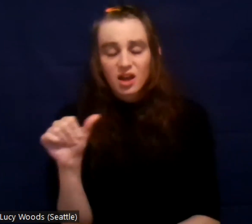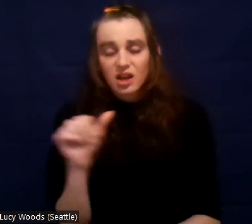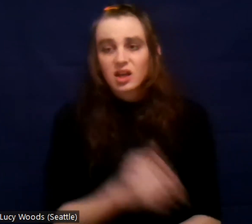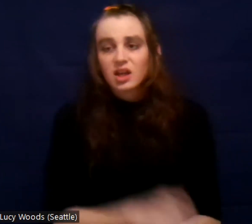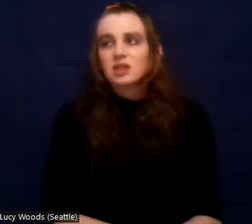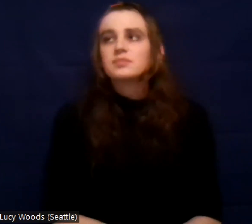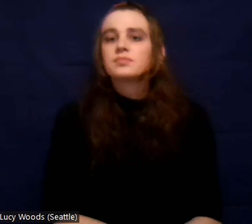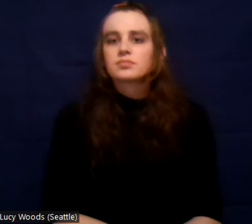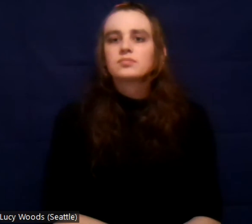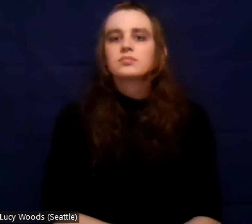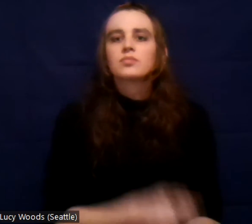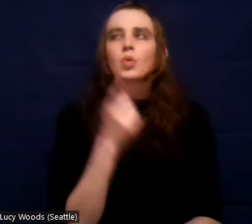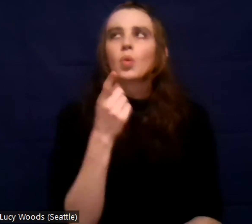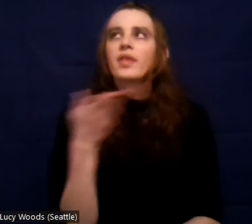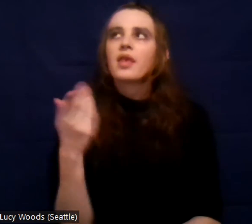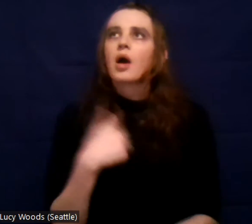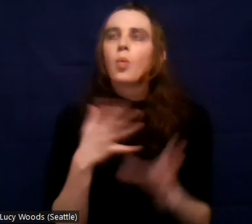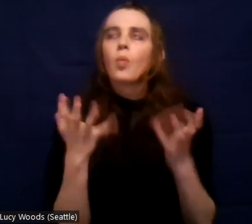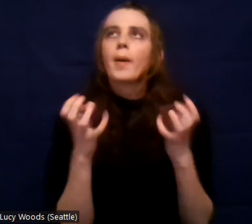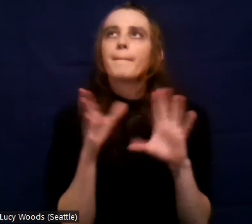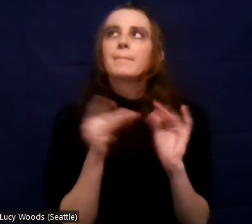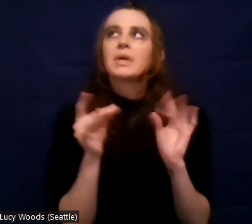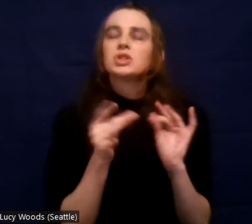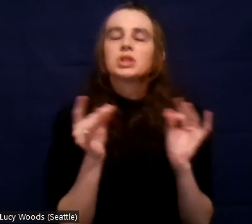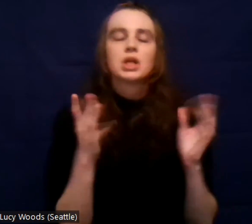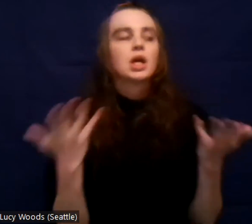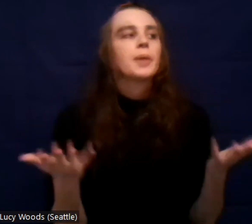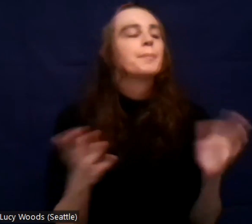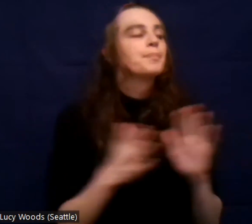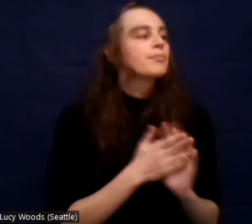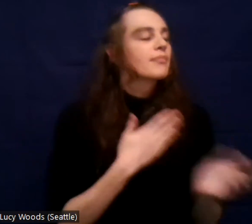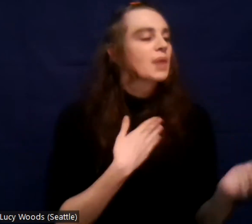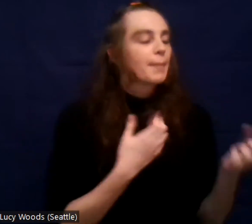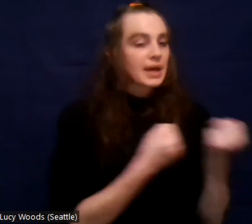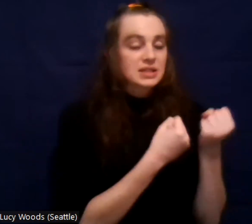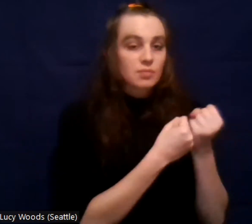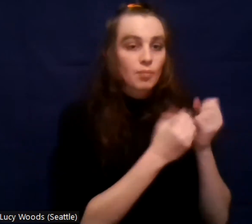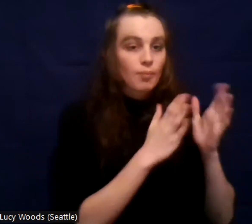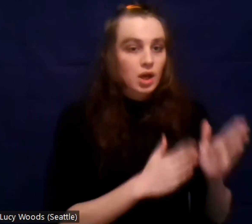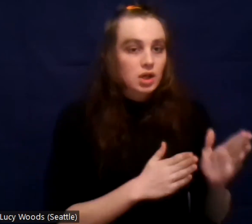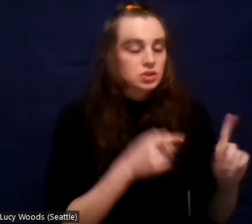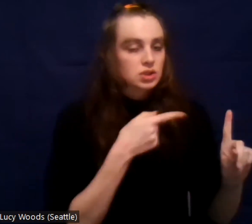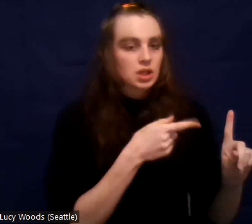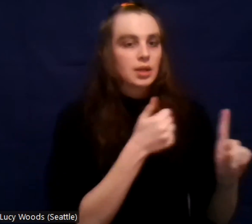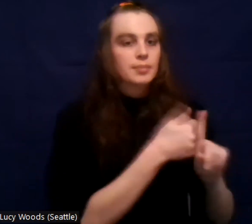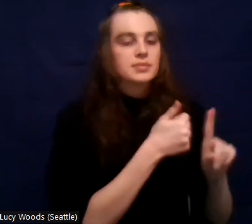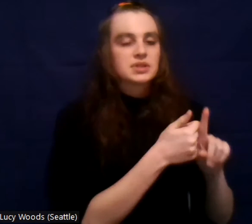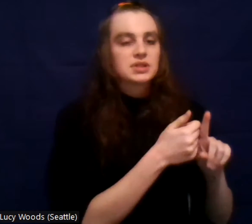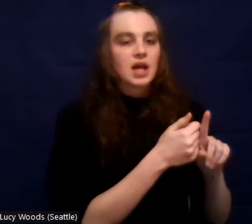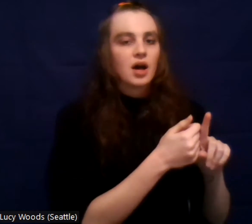in my sobriety, uh, my sponsor made me do was, uh, gratitude list. Um,